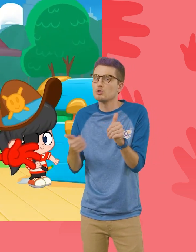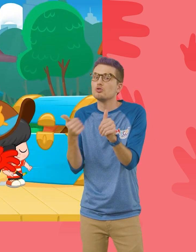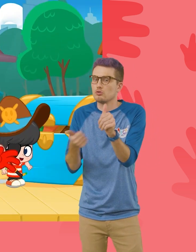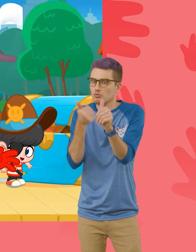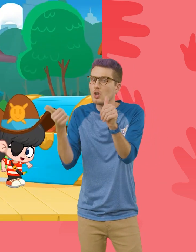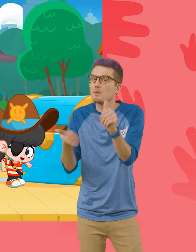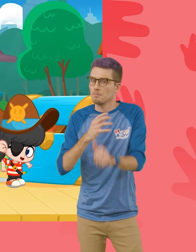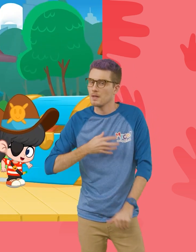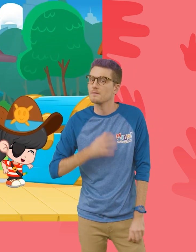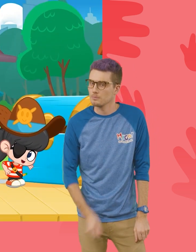After them,